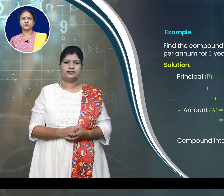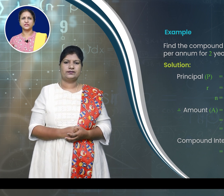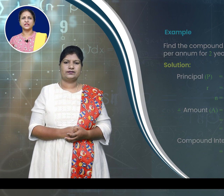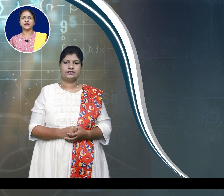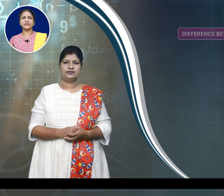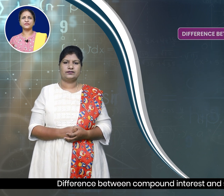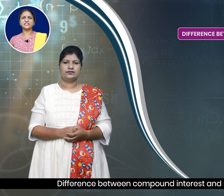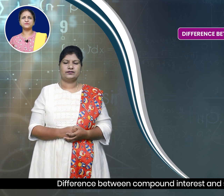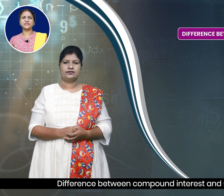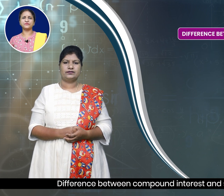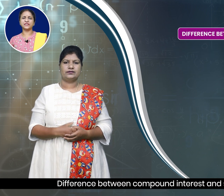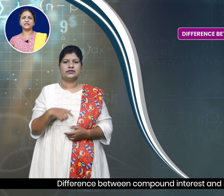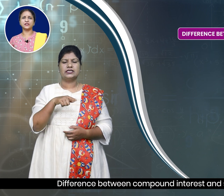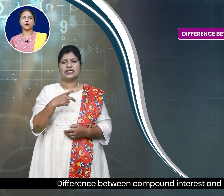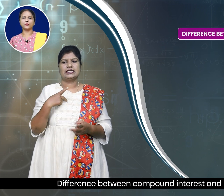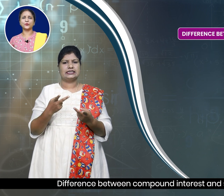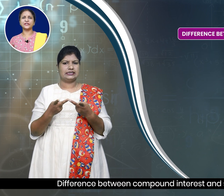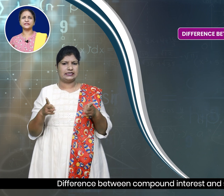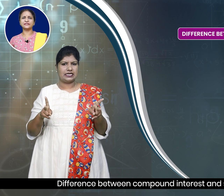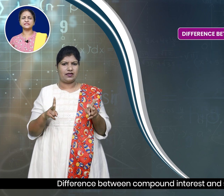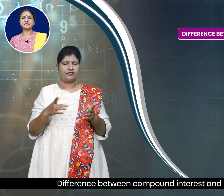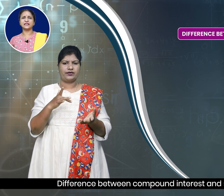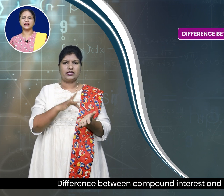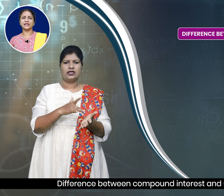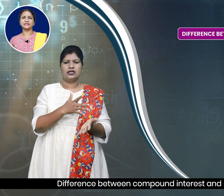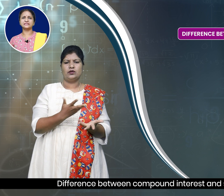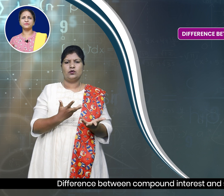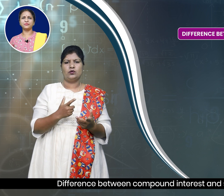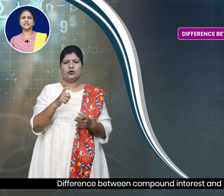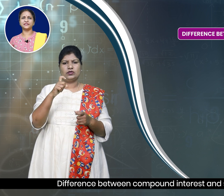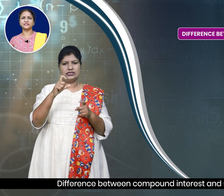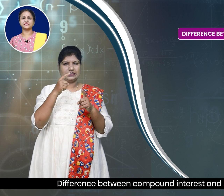Difference between compound interest and simple interest.